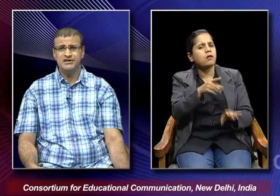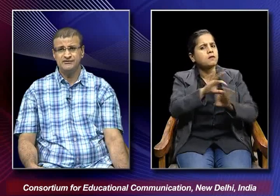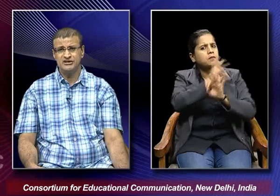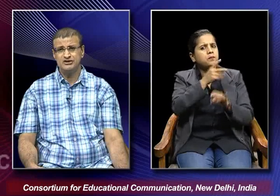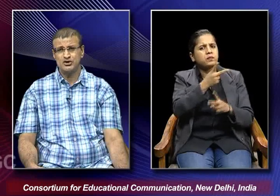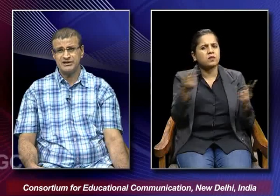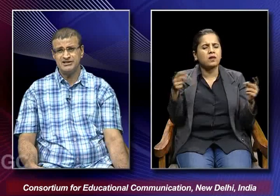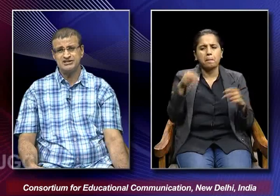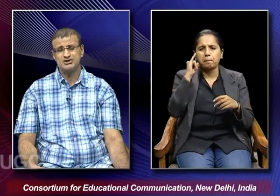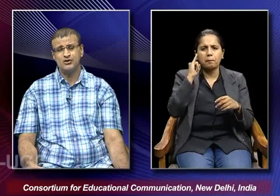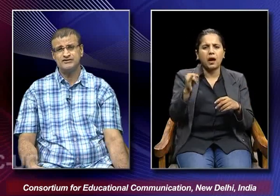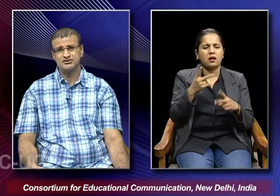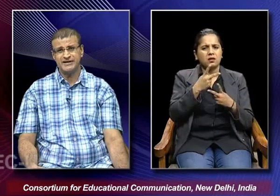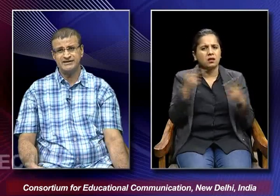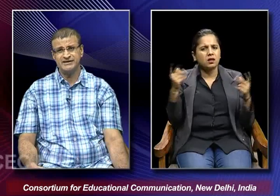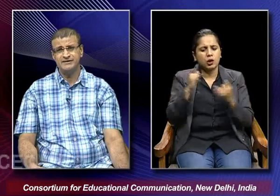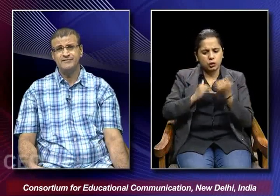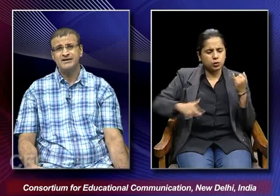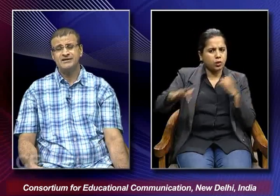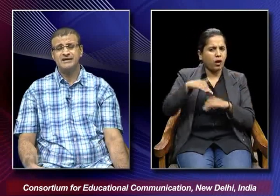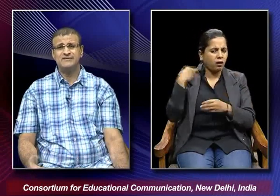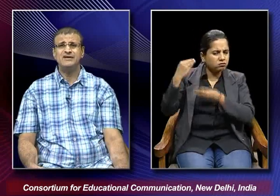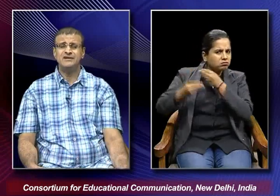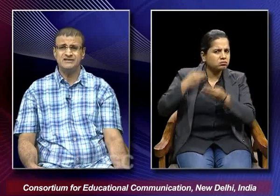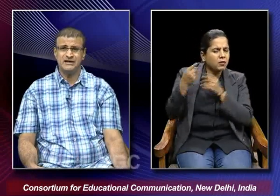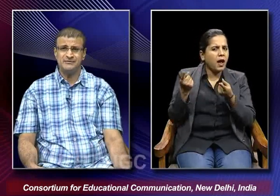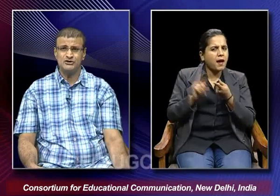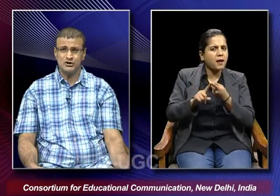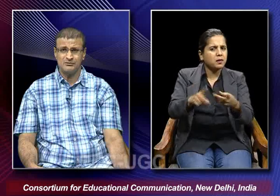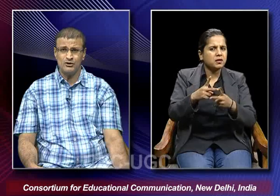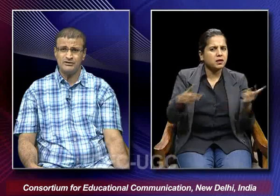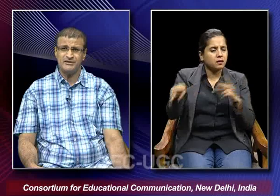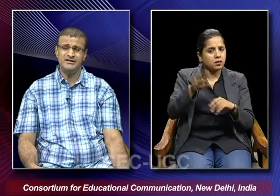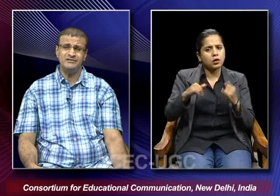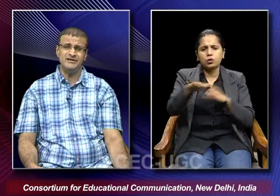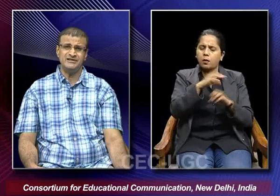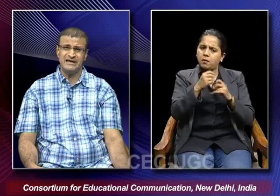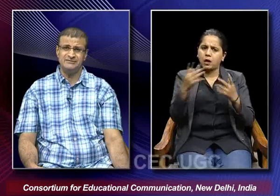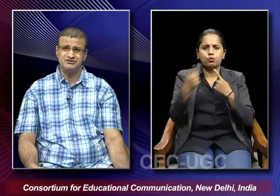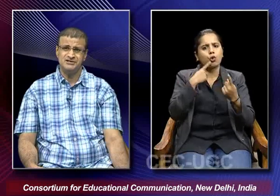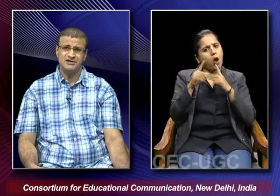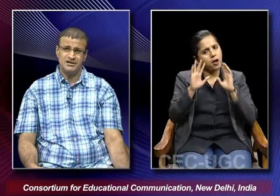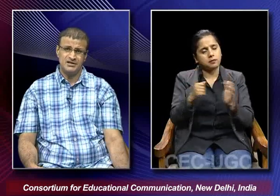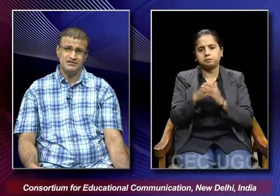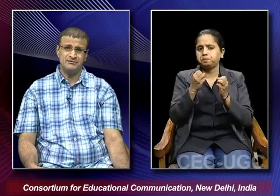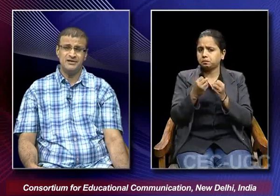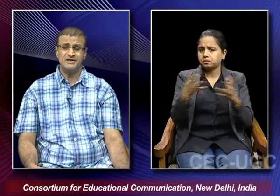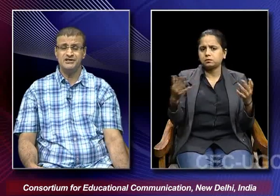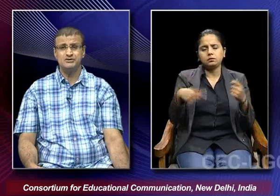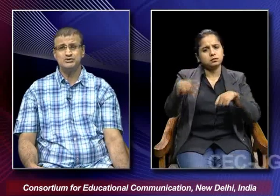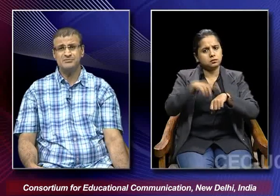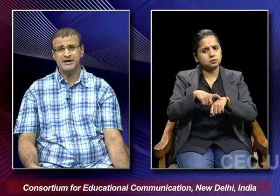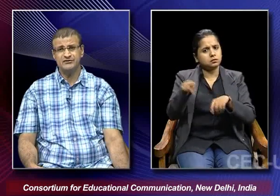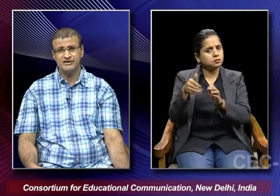evils or ills of the society then definitely they are being talked about and many many a times they may